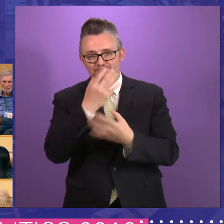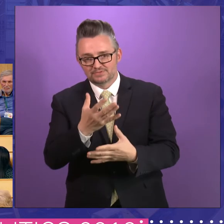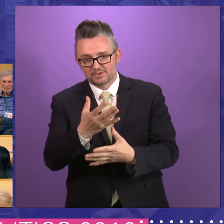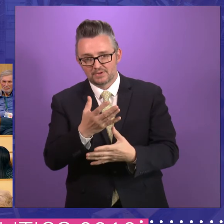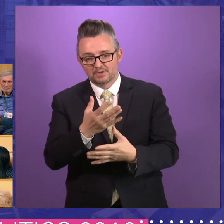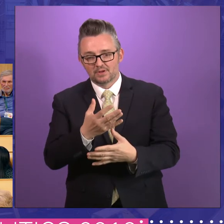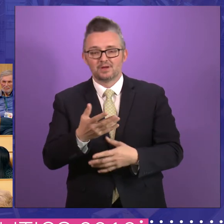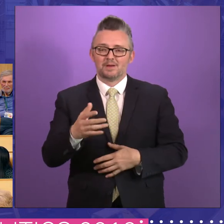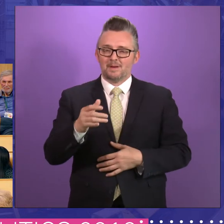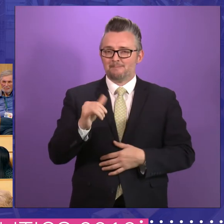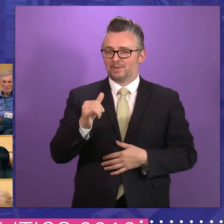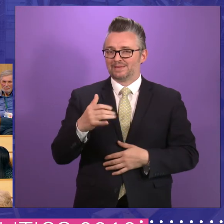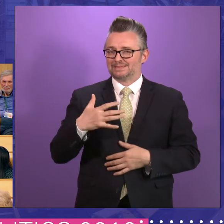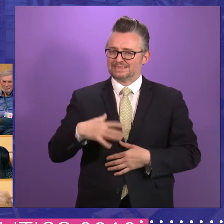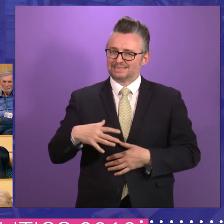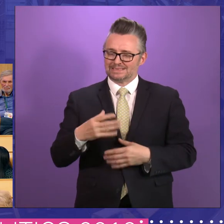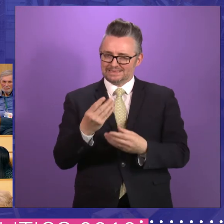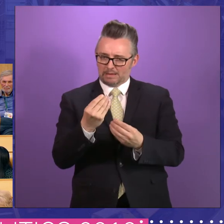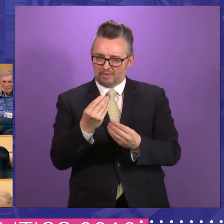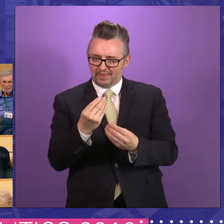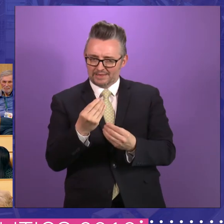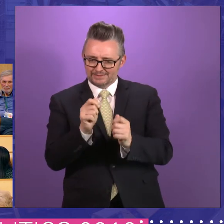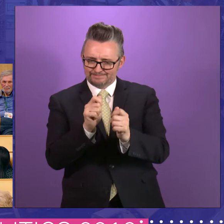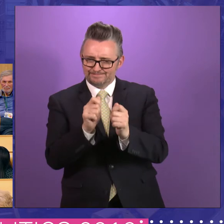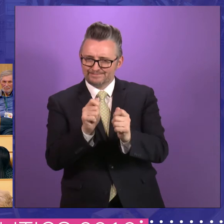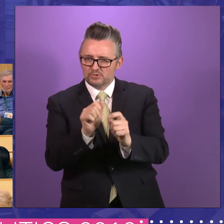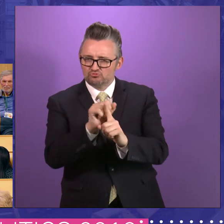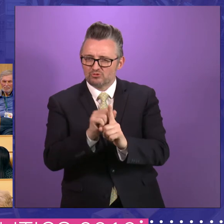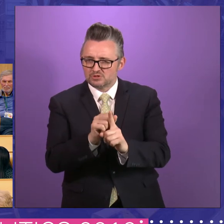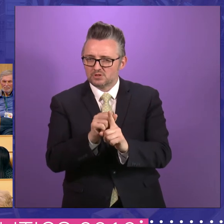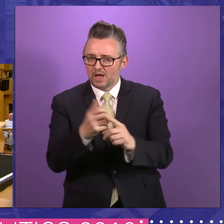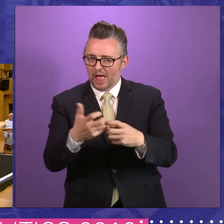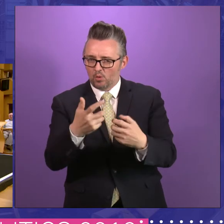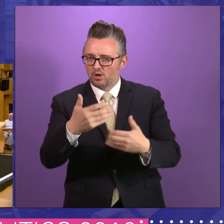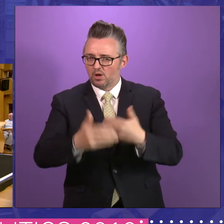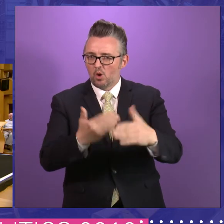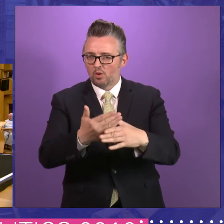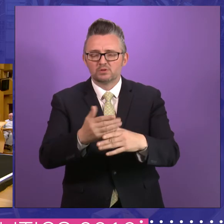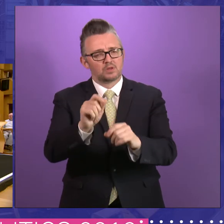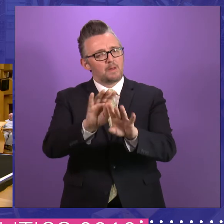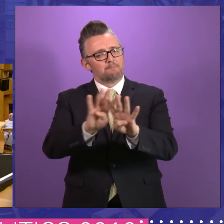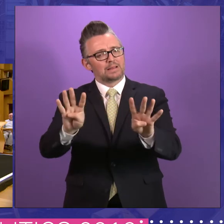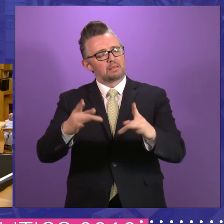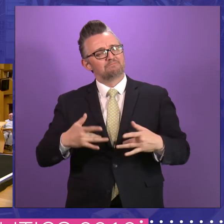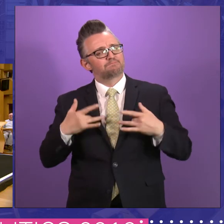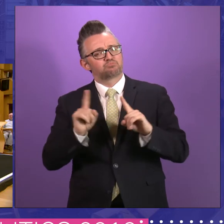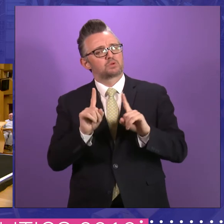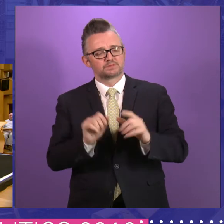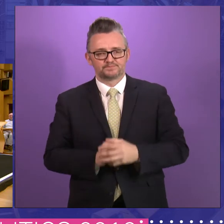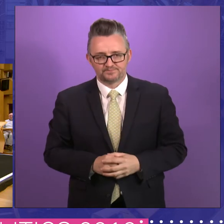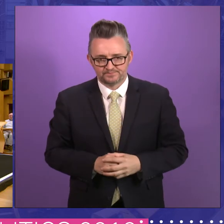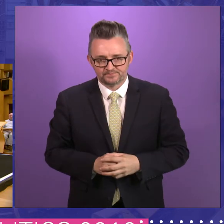if there needs to be a little bit of amendment around how they're currently working, but that might be something that the panel would want to reflect on.